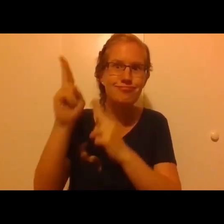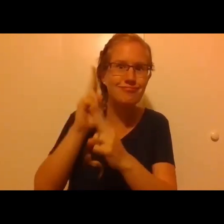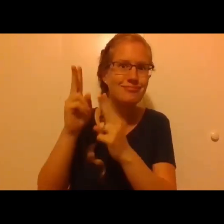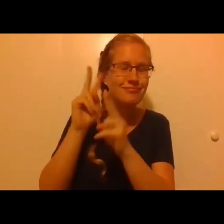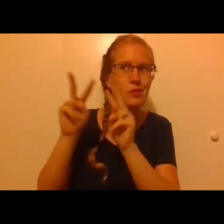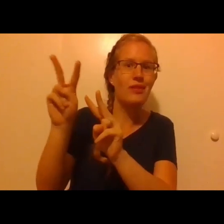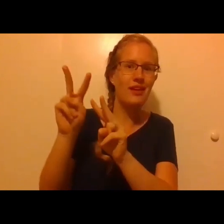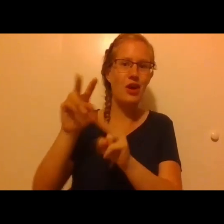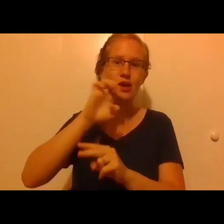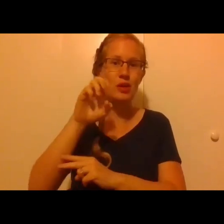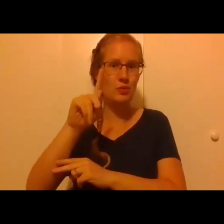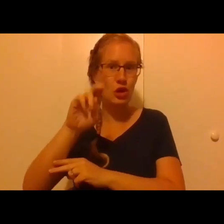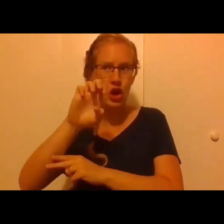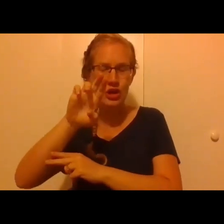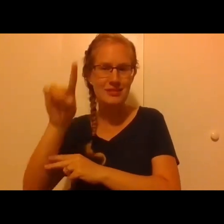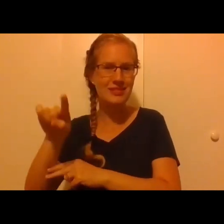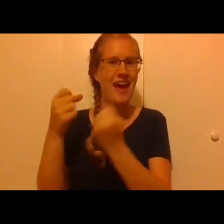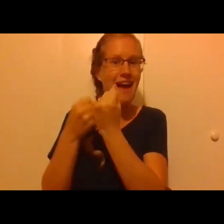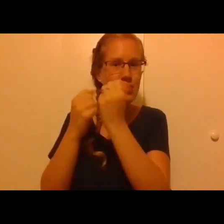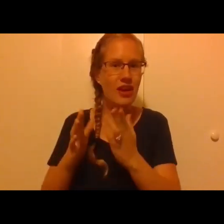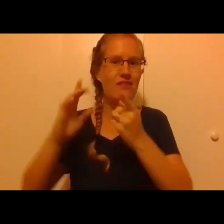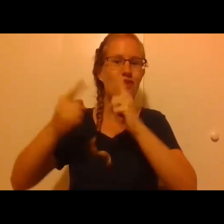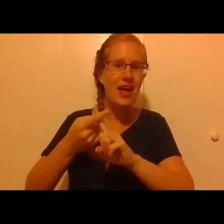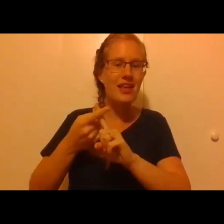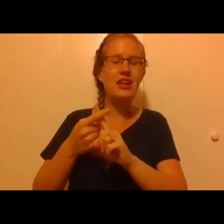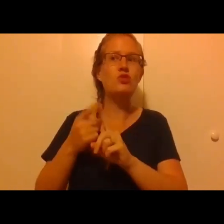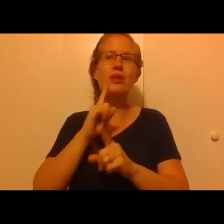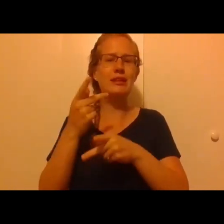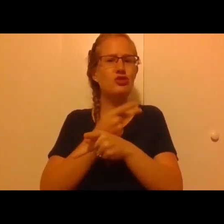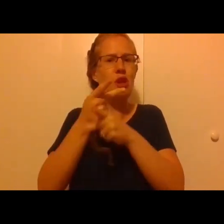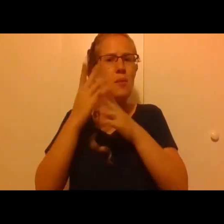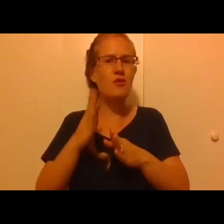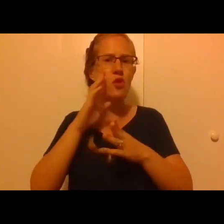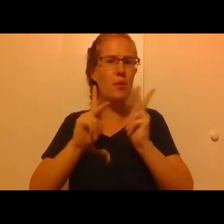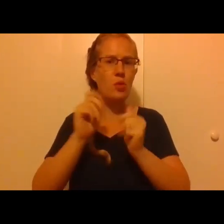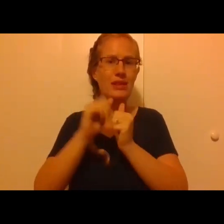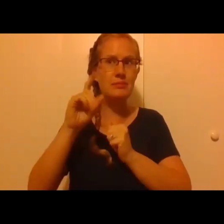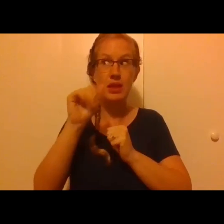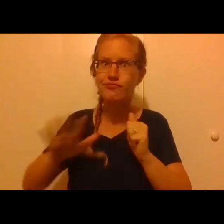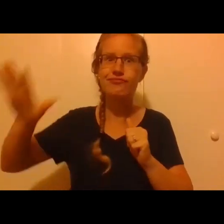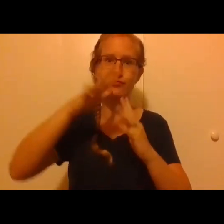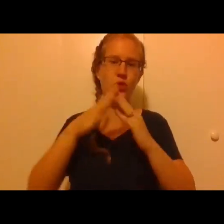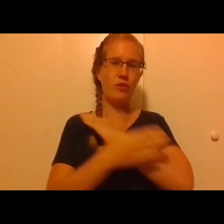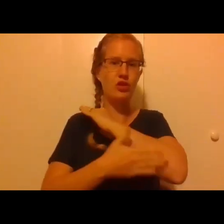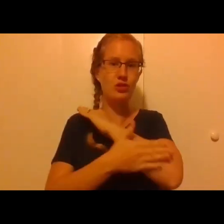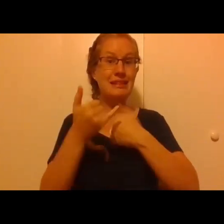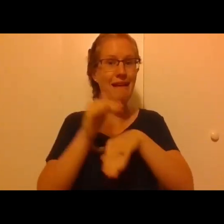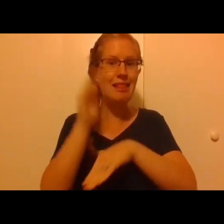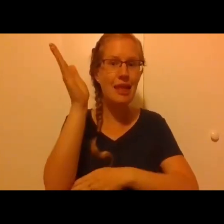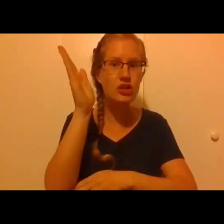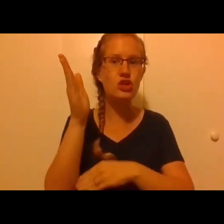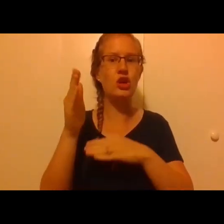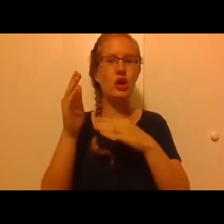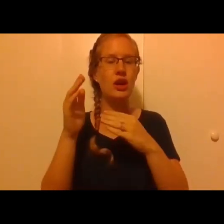an advocate, a friend, and a shepherd to people with disabilities all across this country. Tonight's lecture and our conversation